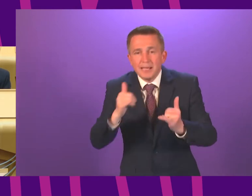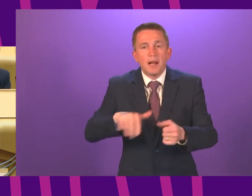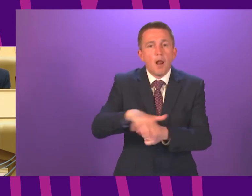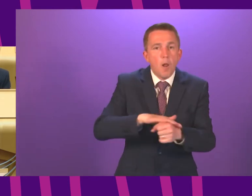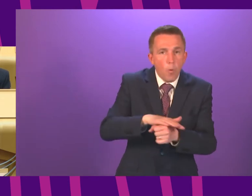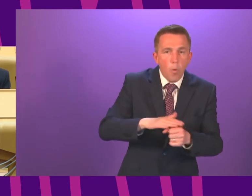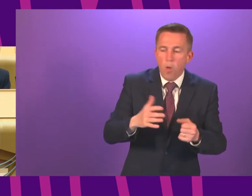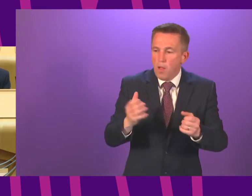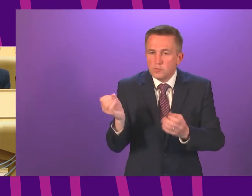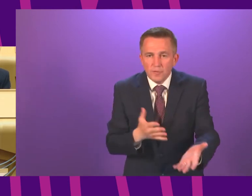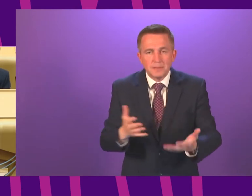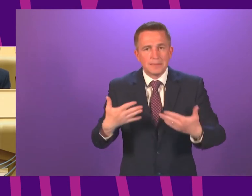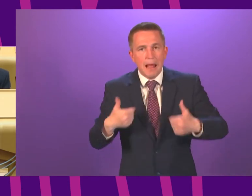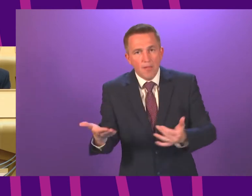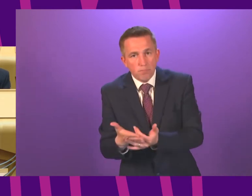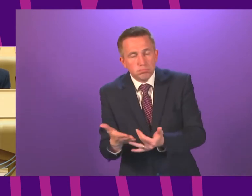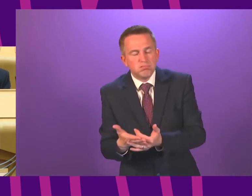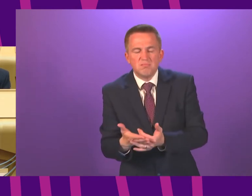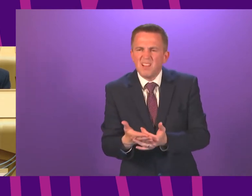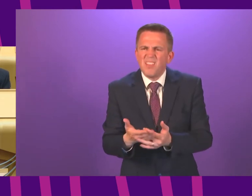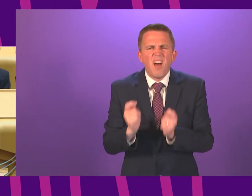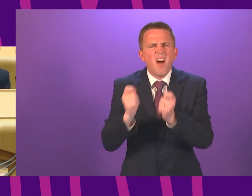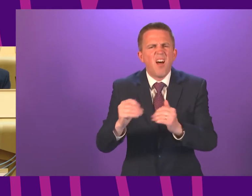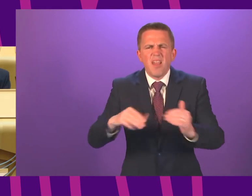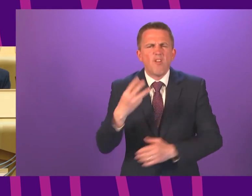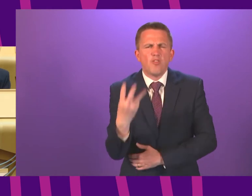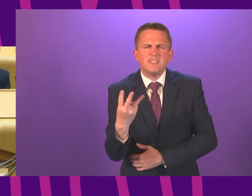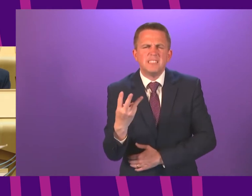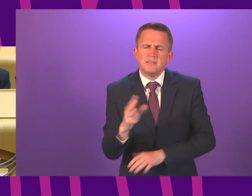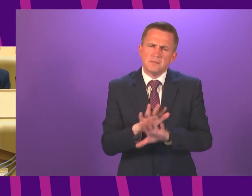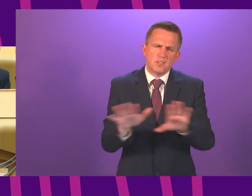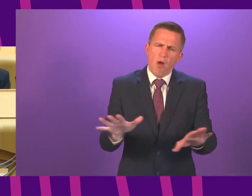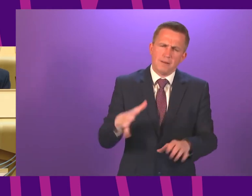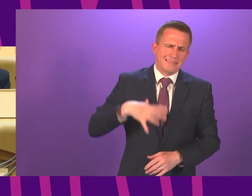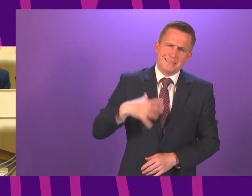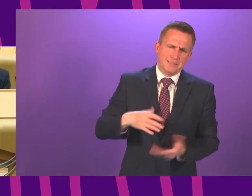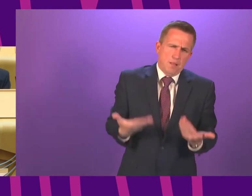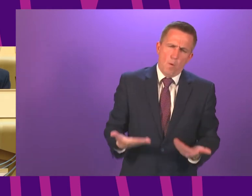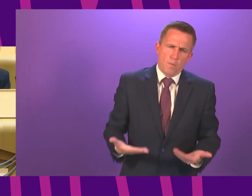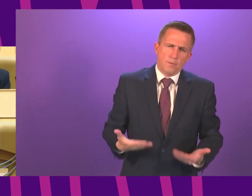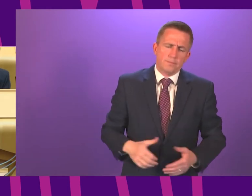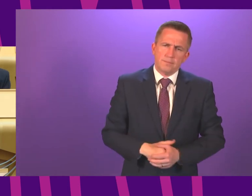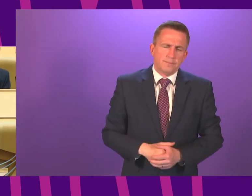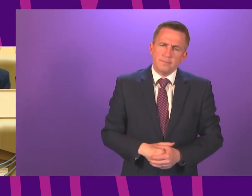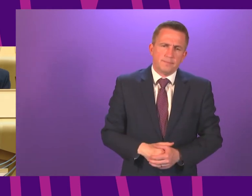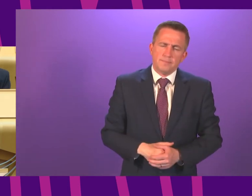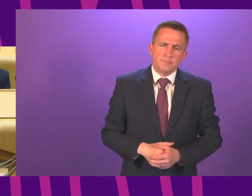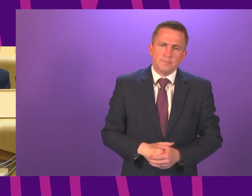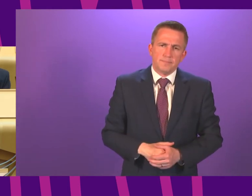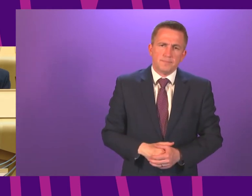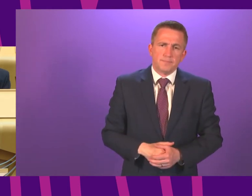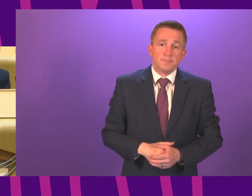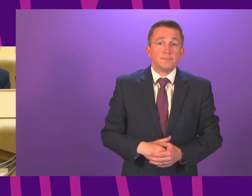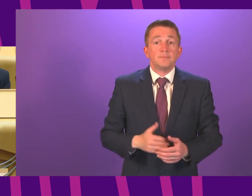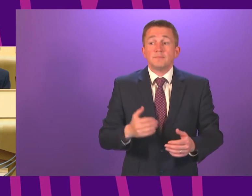public health interventions, is that Level 3 would not be proportionate at this stage. However, it is also our judgment that